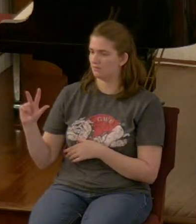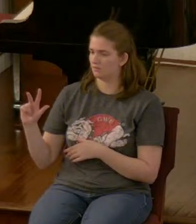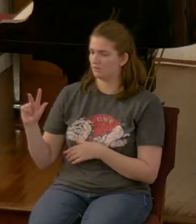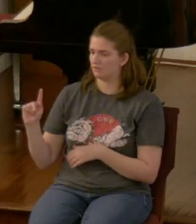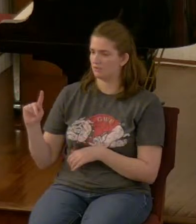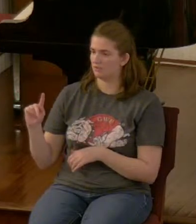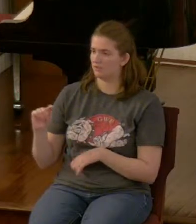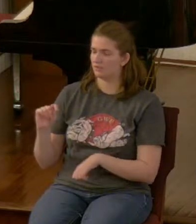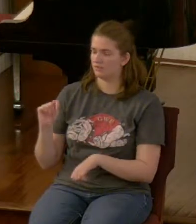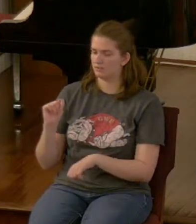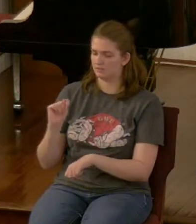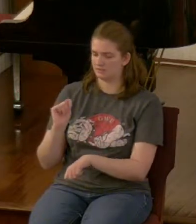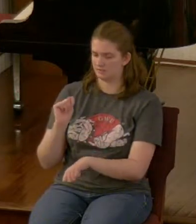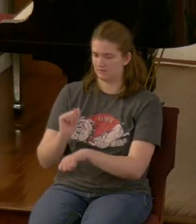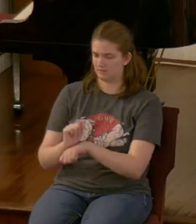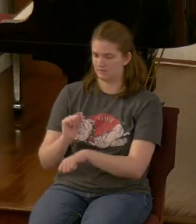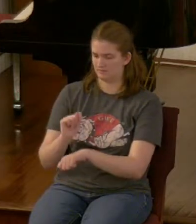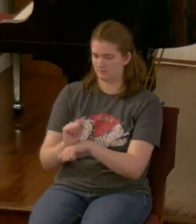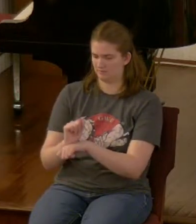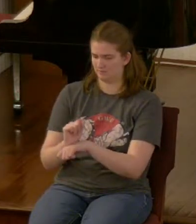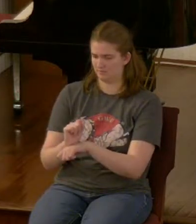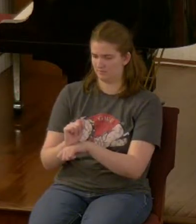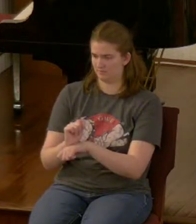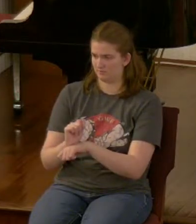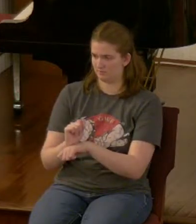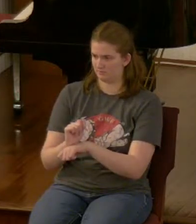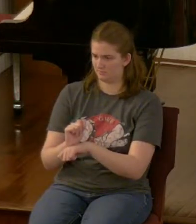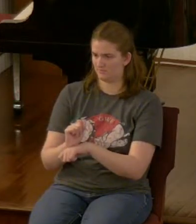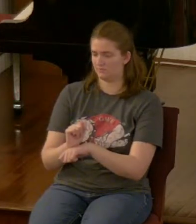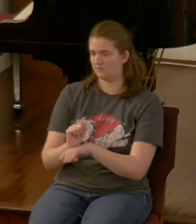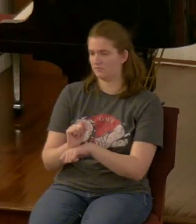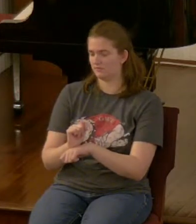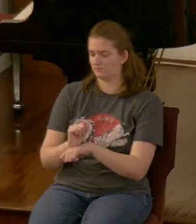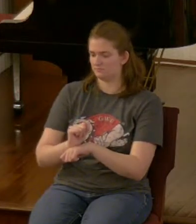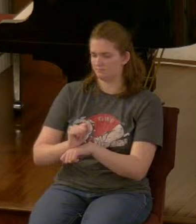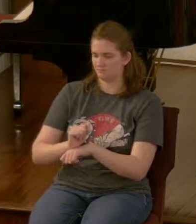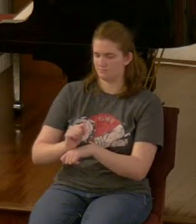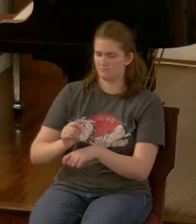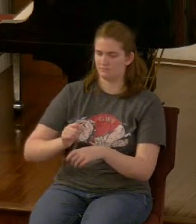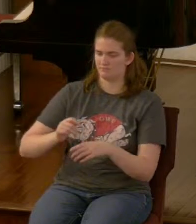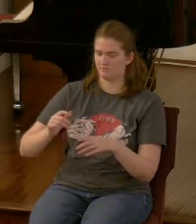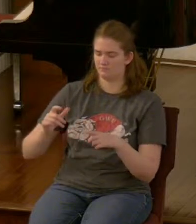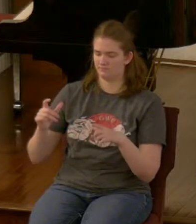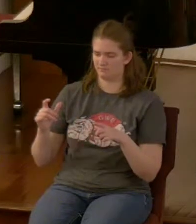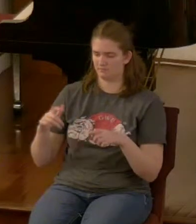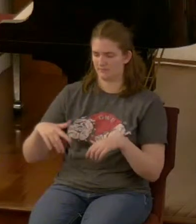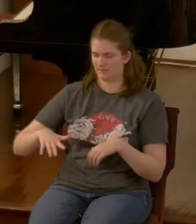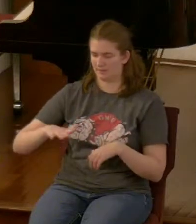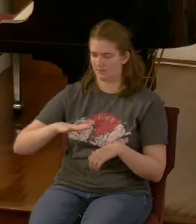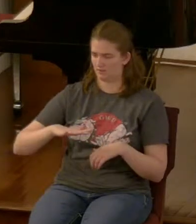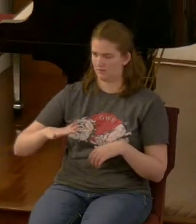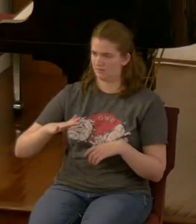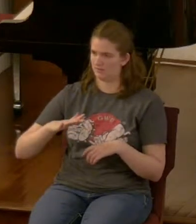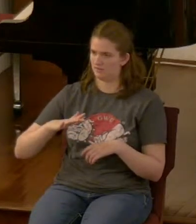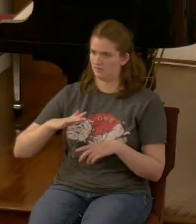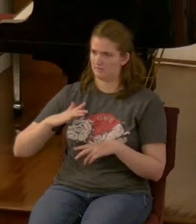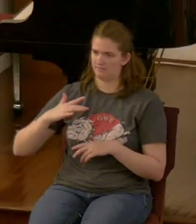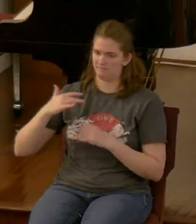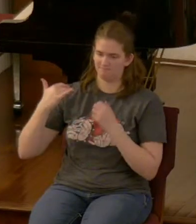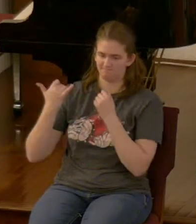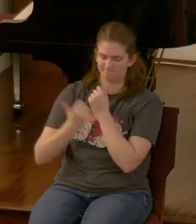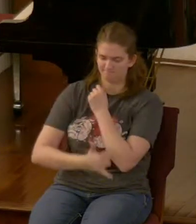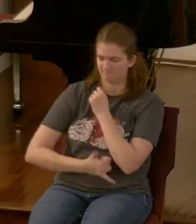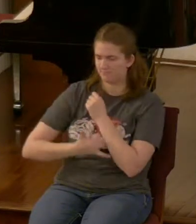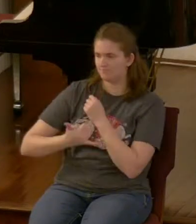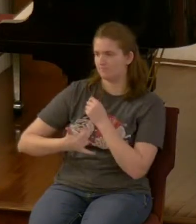not measure it for it has been given to the nations and they will tread underfoot the holy city for 42 months